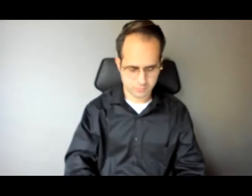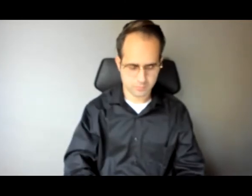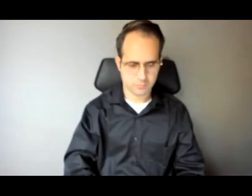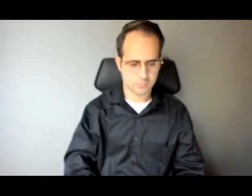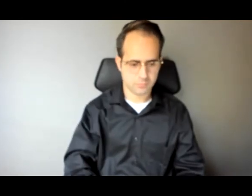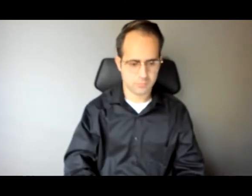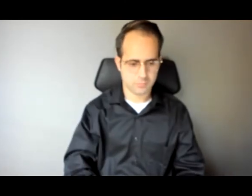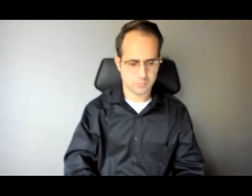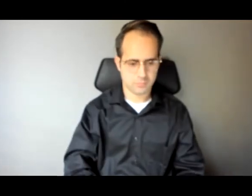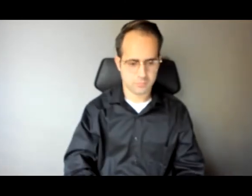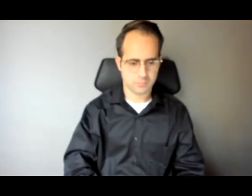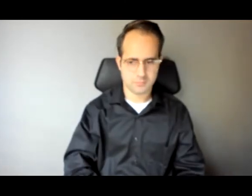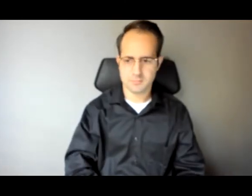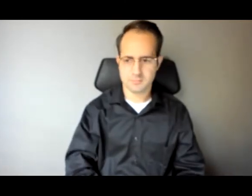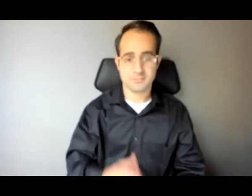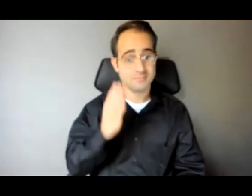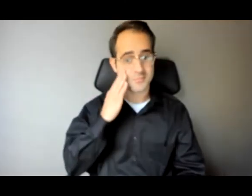The best laid plans.